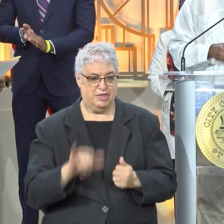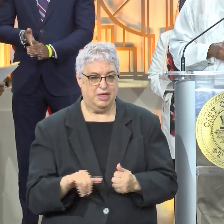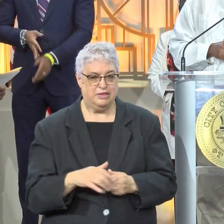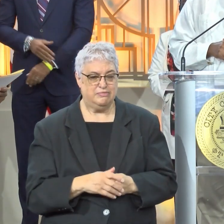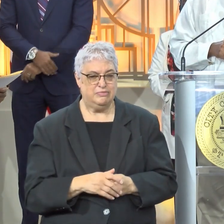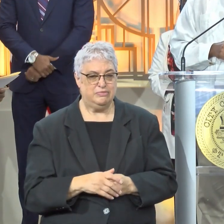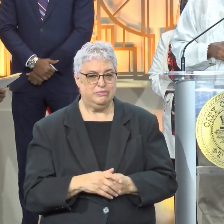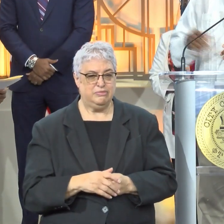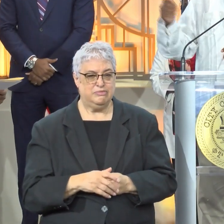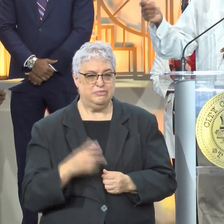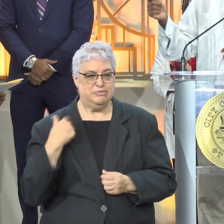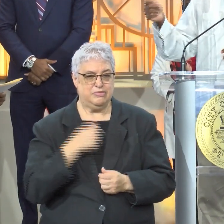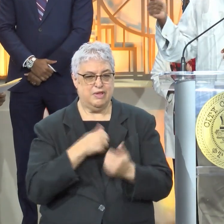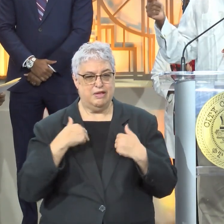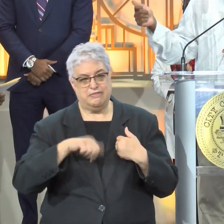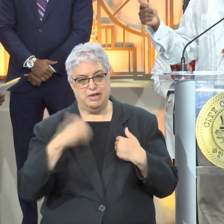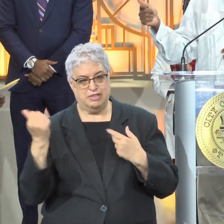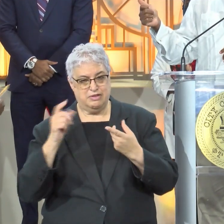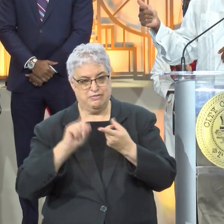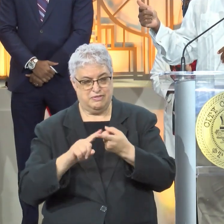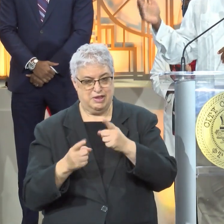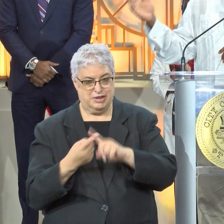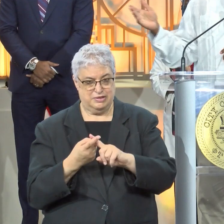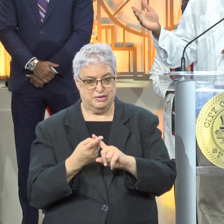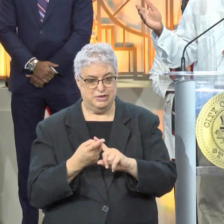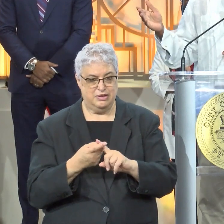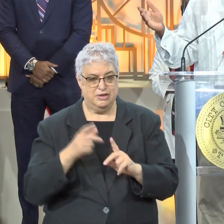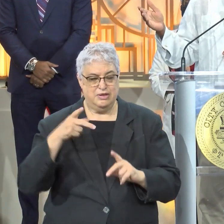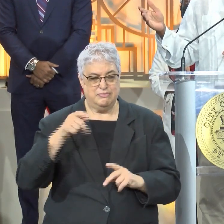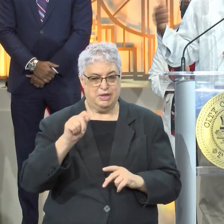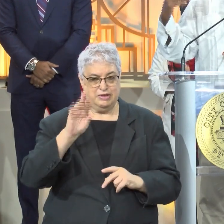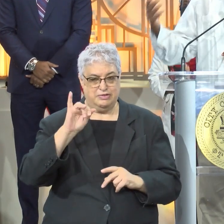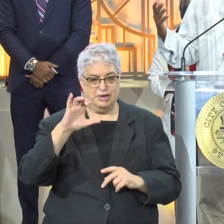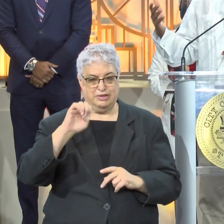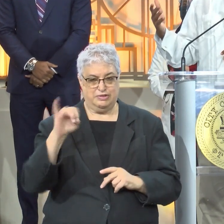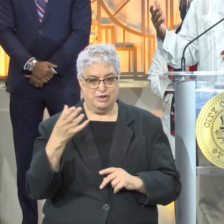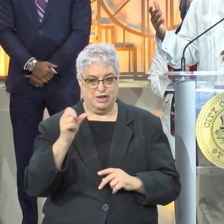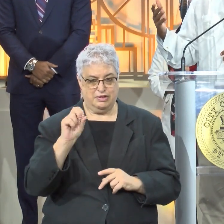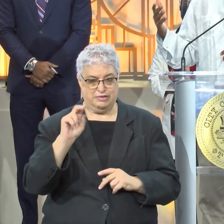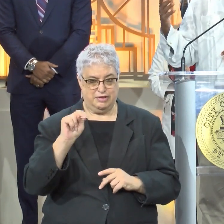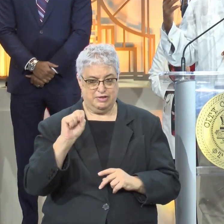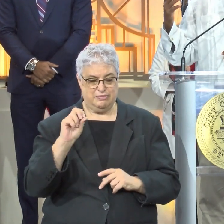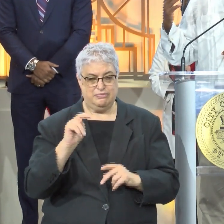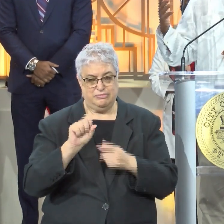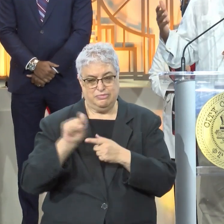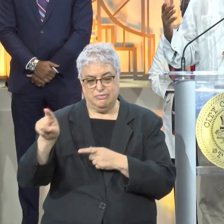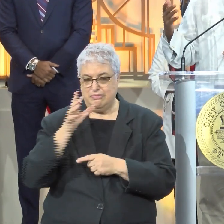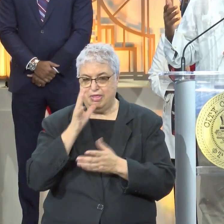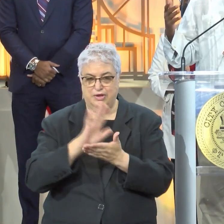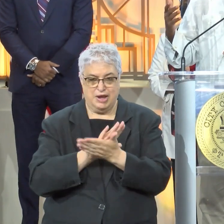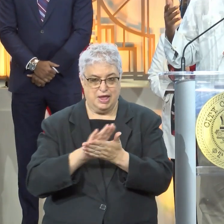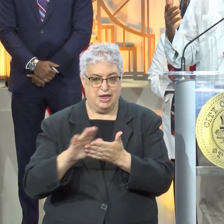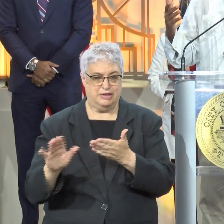did it for them. We had other friends who were on that flight. Patrice Johnson, her family might be watching. I sent her mother a nice